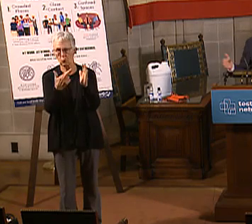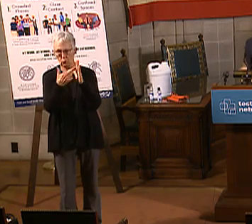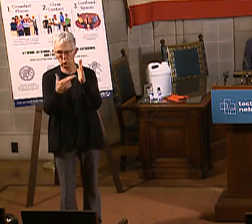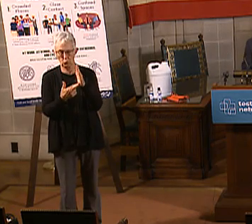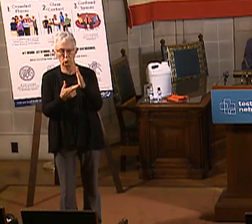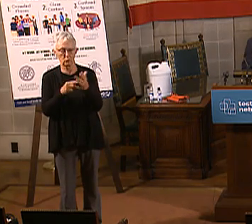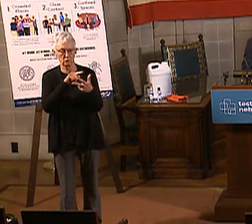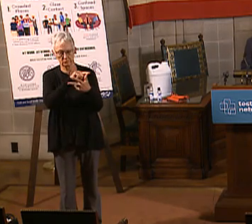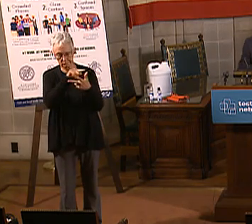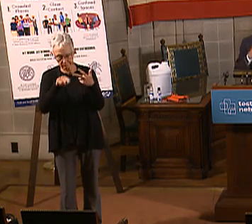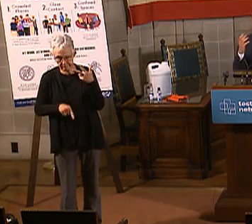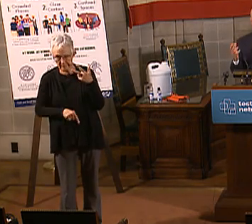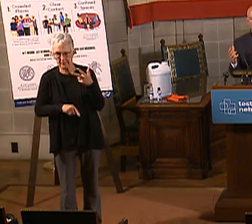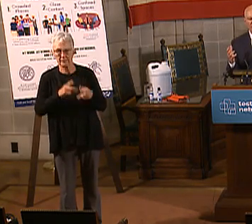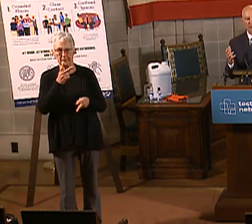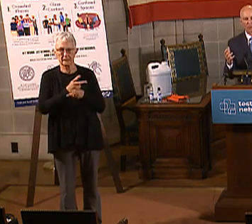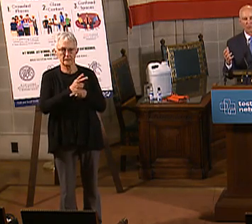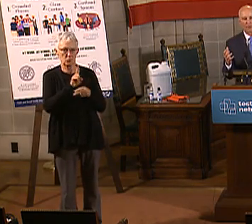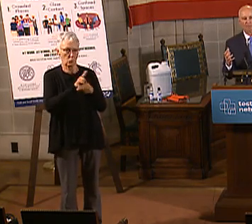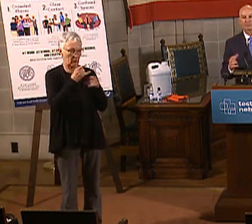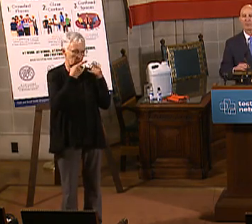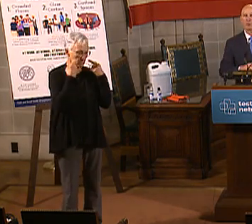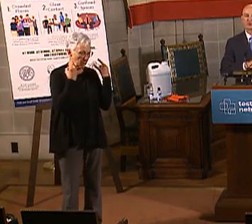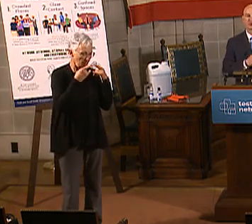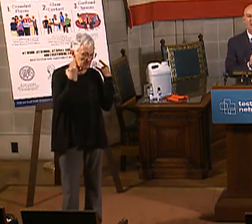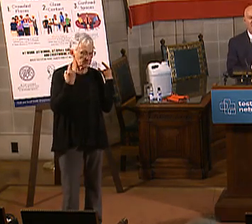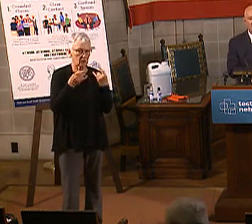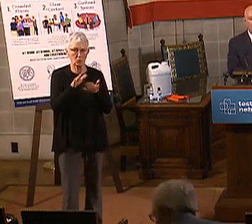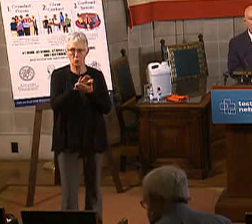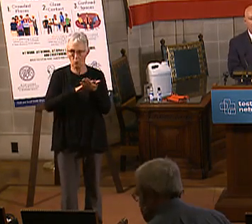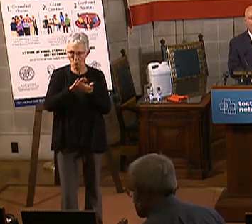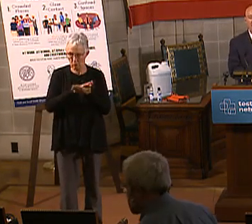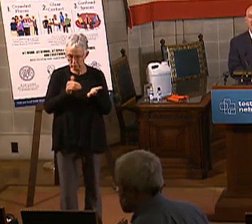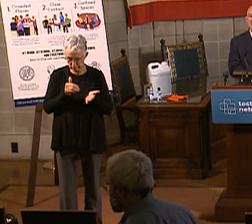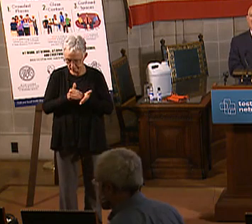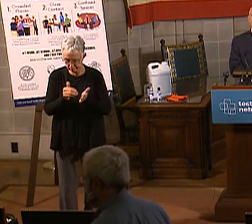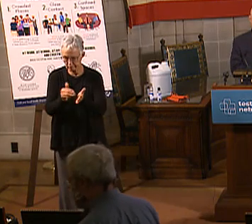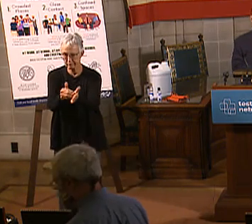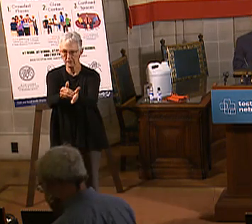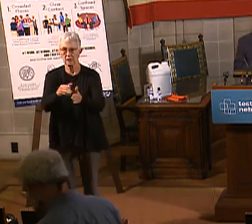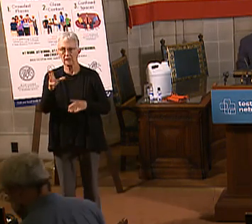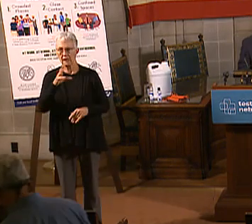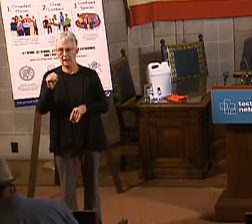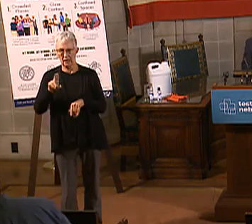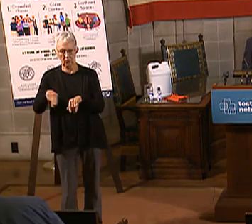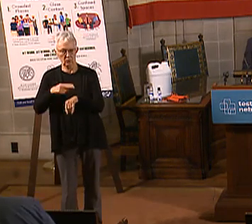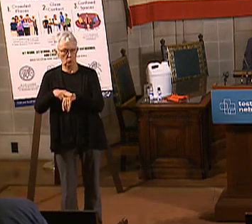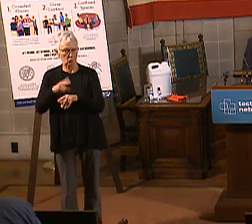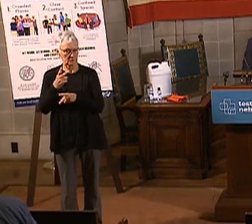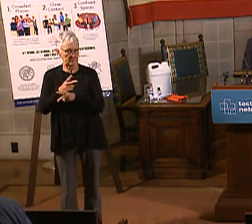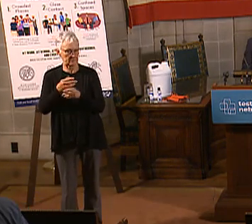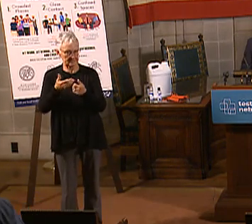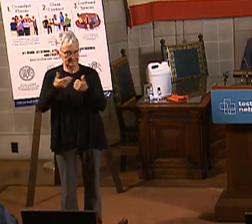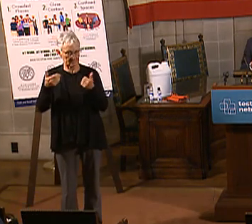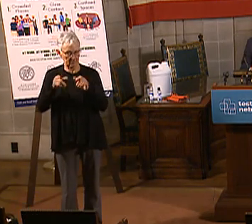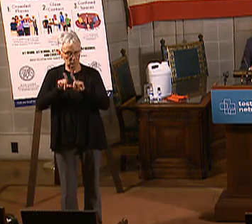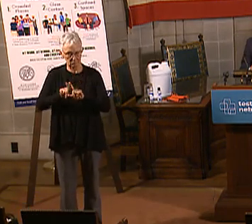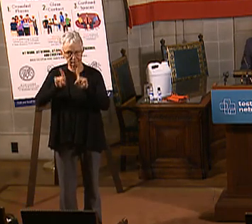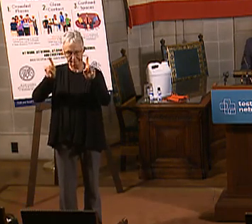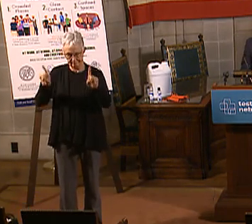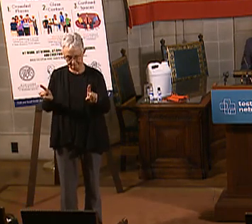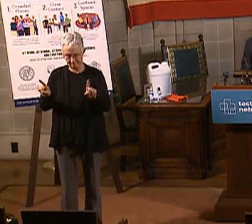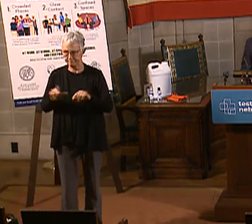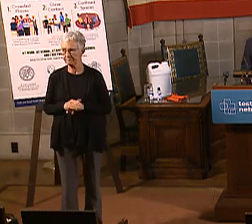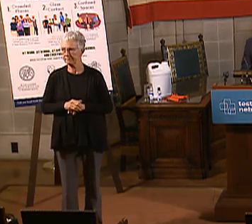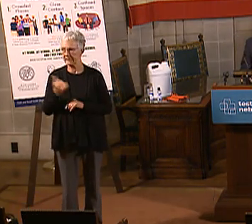when you're out in public, wearing a mask when you go to the store, washing your hands often. And then, of course, last week we talked about our three